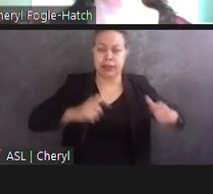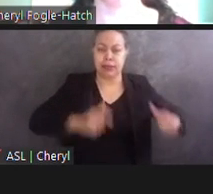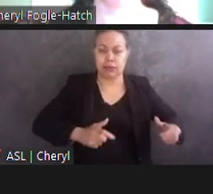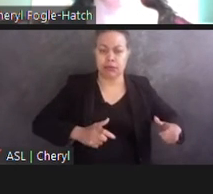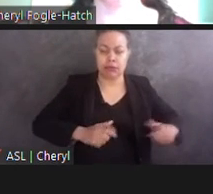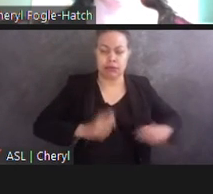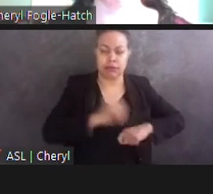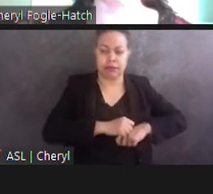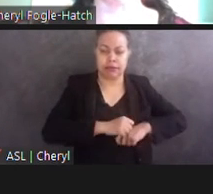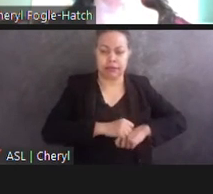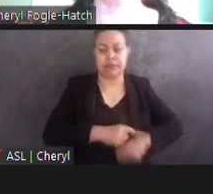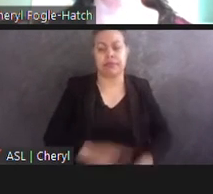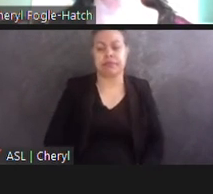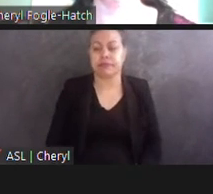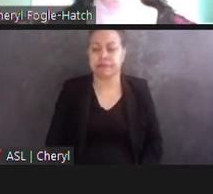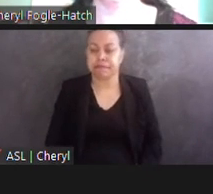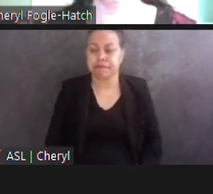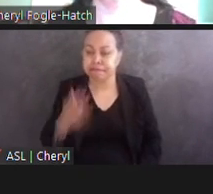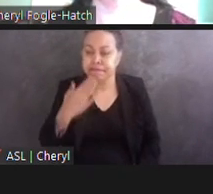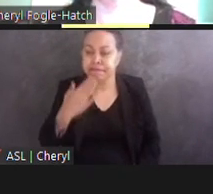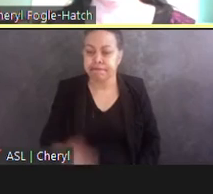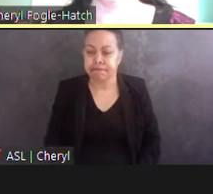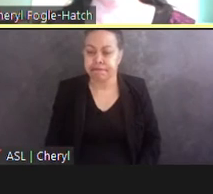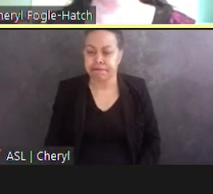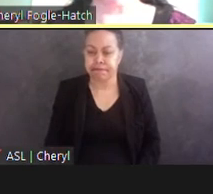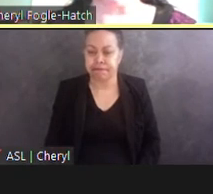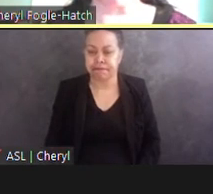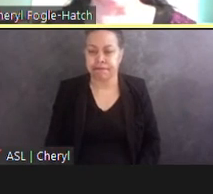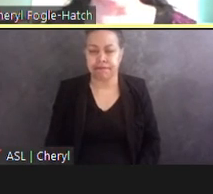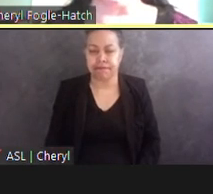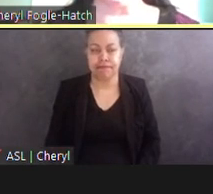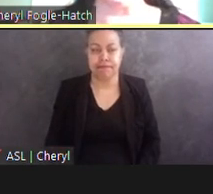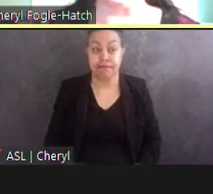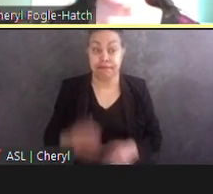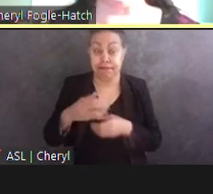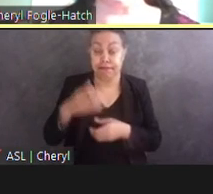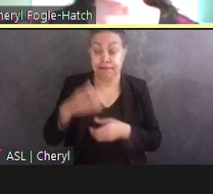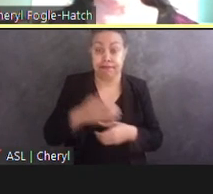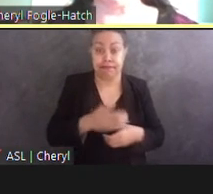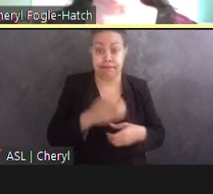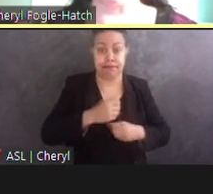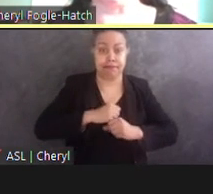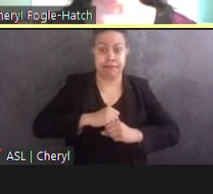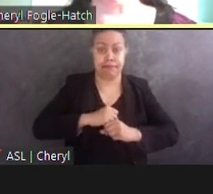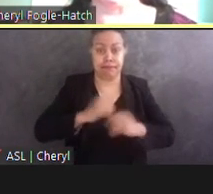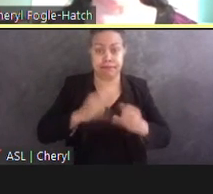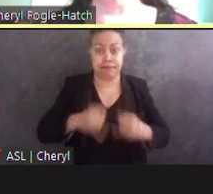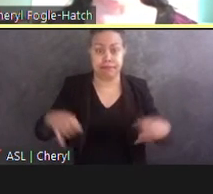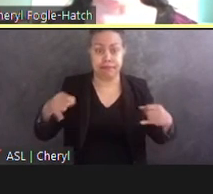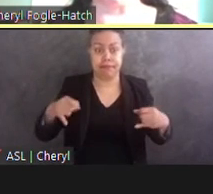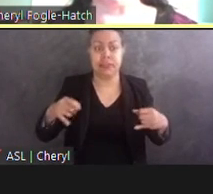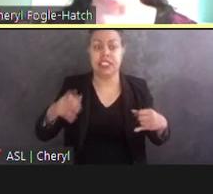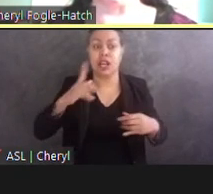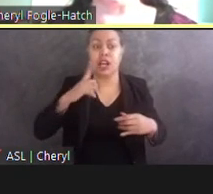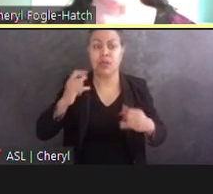Thank you. The stanchions around the fountains at the higher elevation than the sidewalk